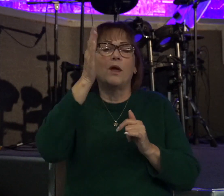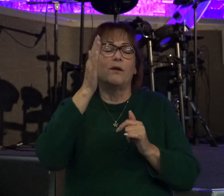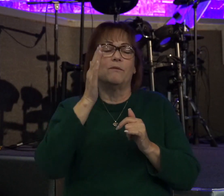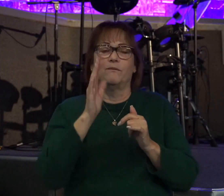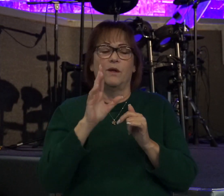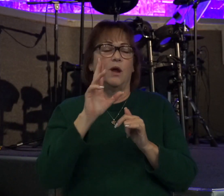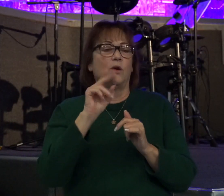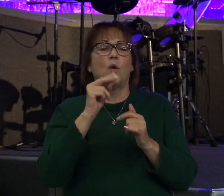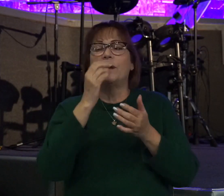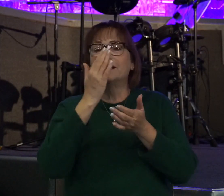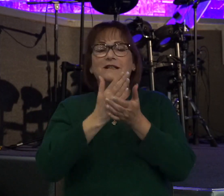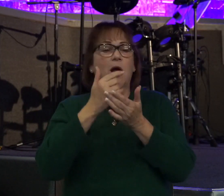stop me from doing that.